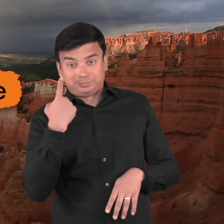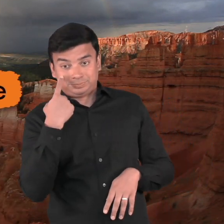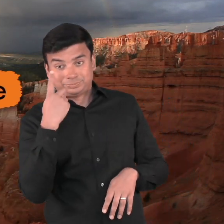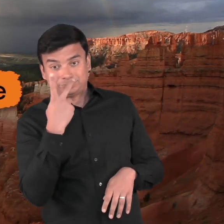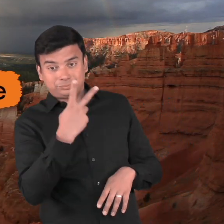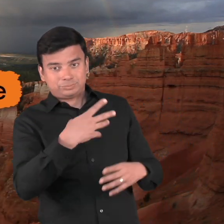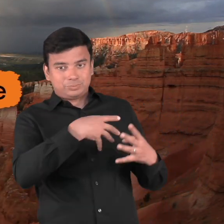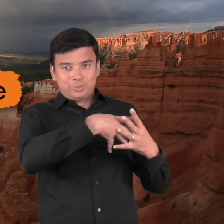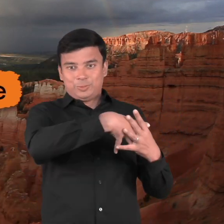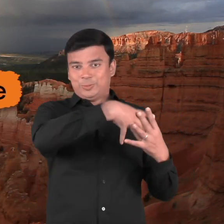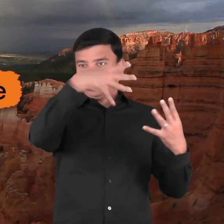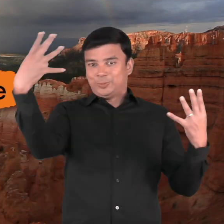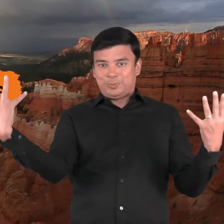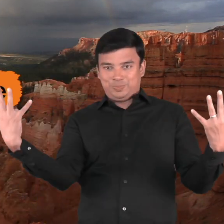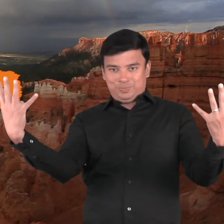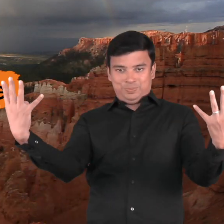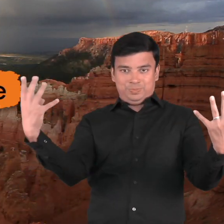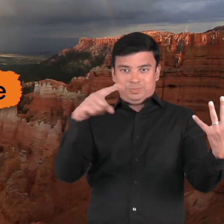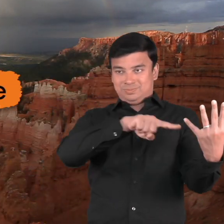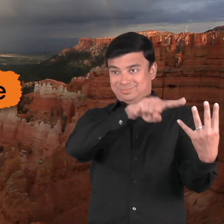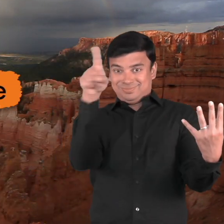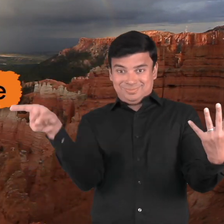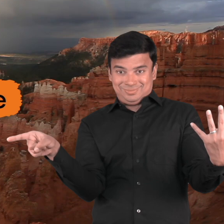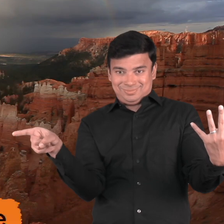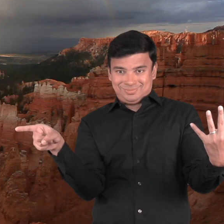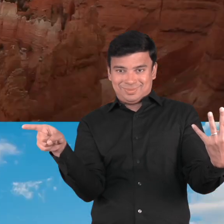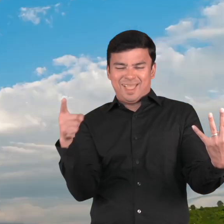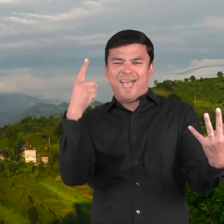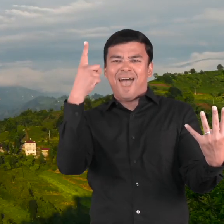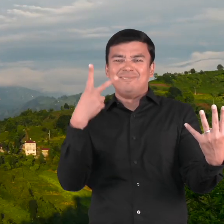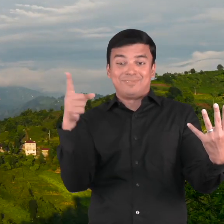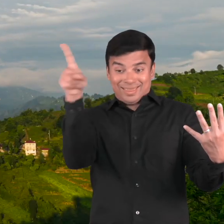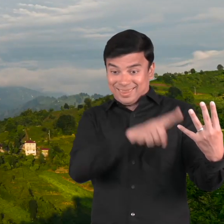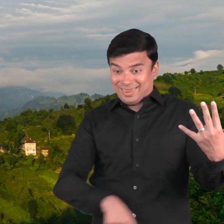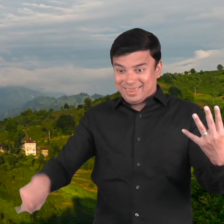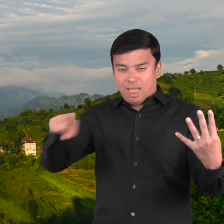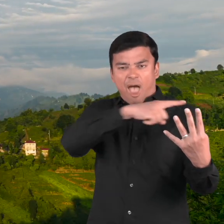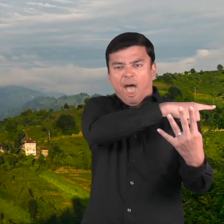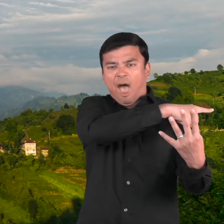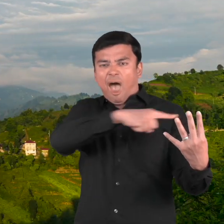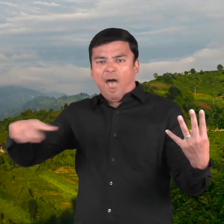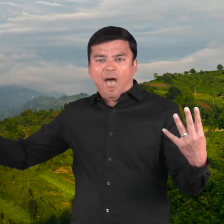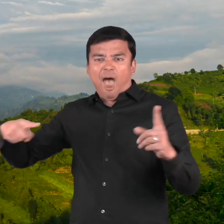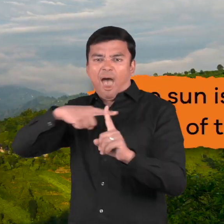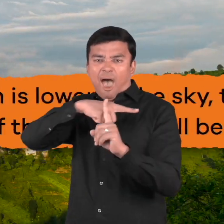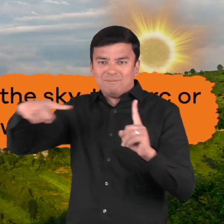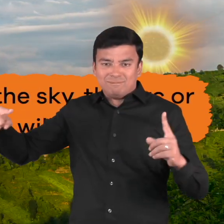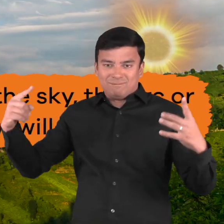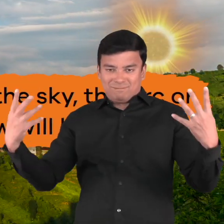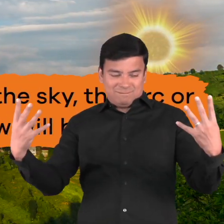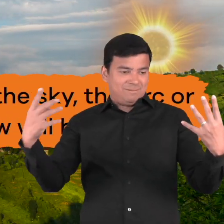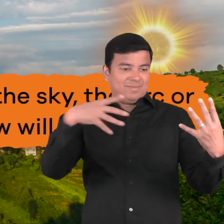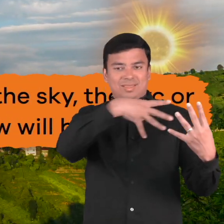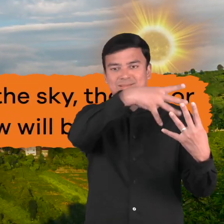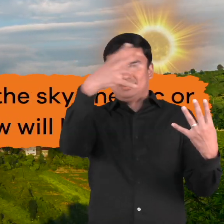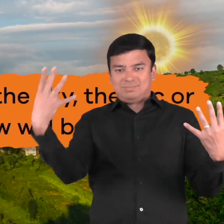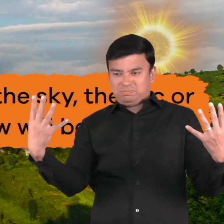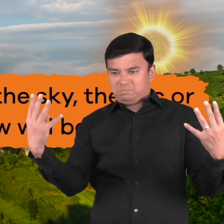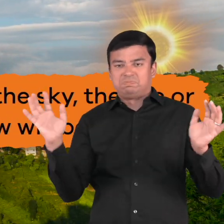arch or half circle. Here is an interesting fact. If the sun is lower